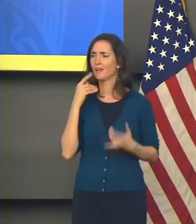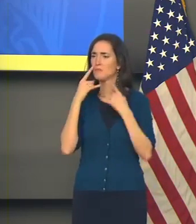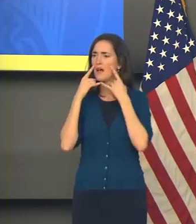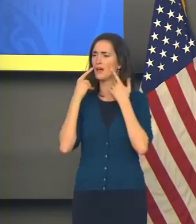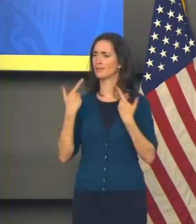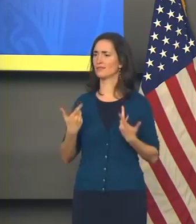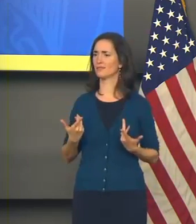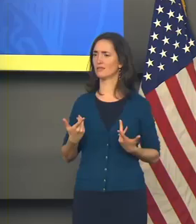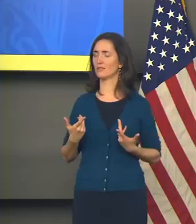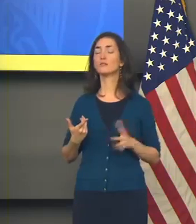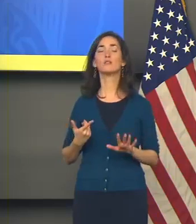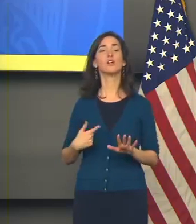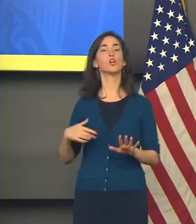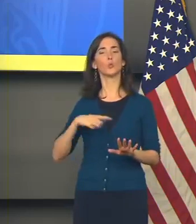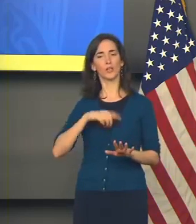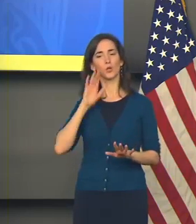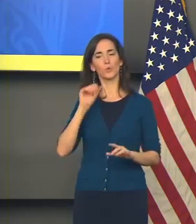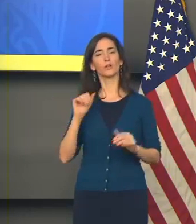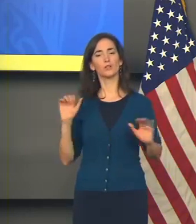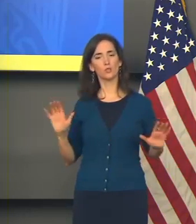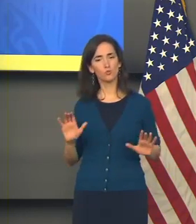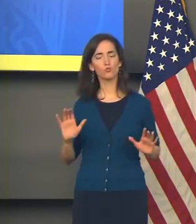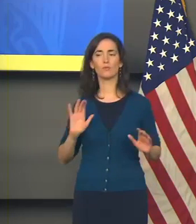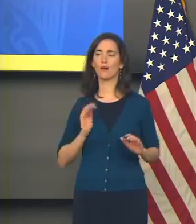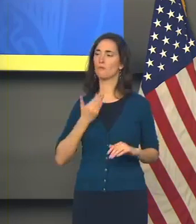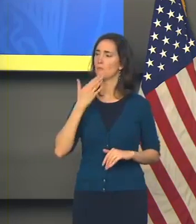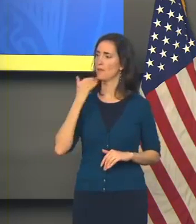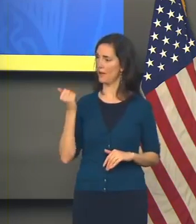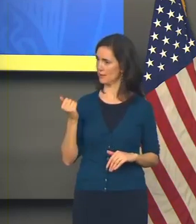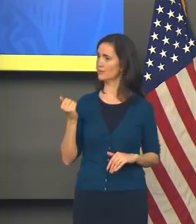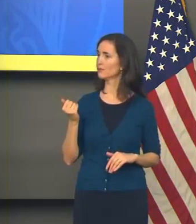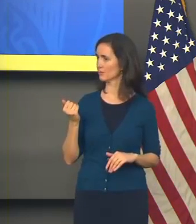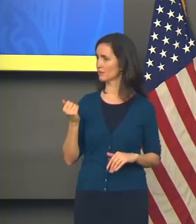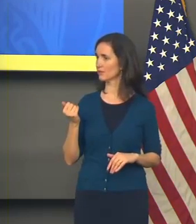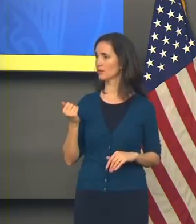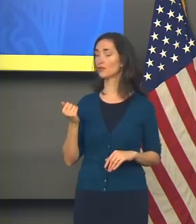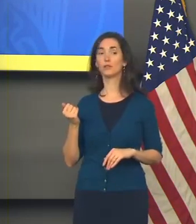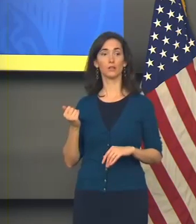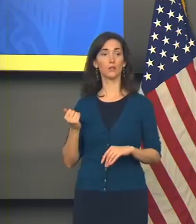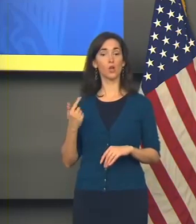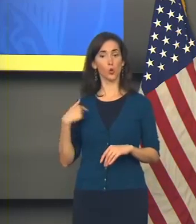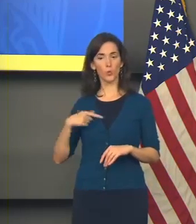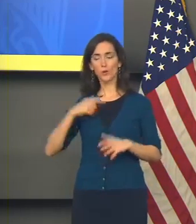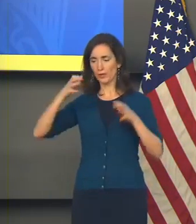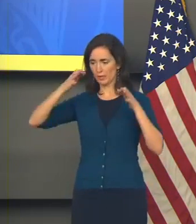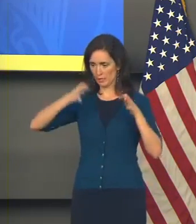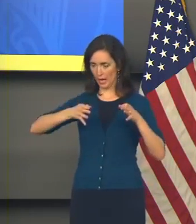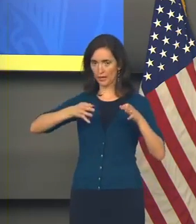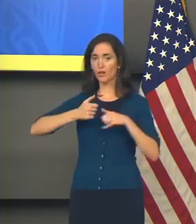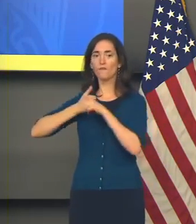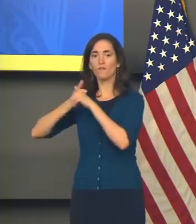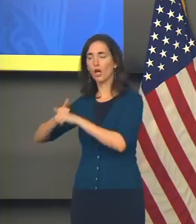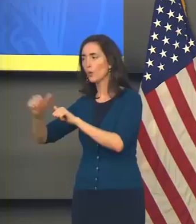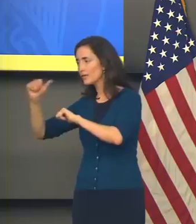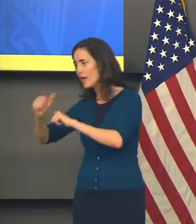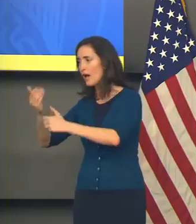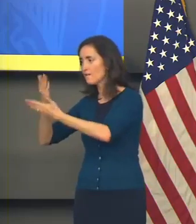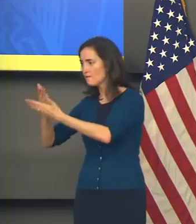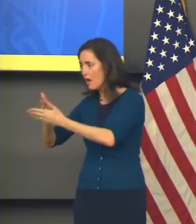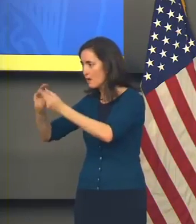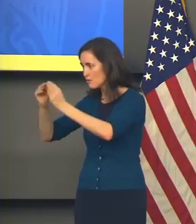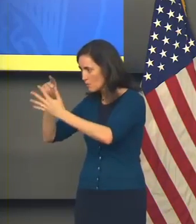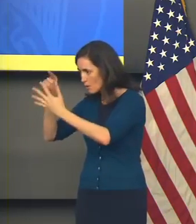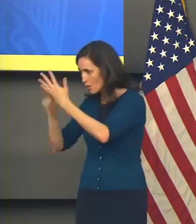So we're going to do the very best we can. We're going to make the decisions that are that are warranted about the facts, about the science, by the data